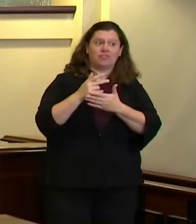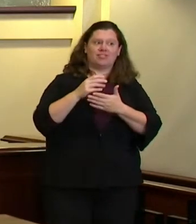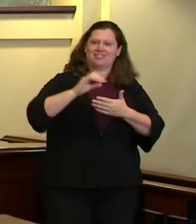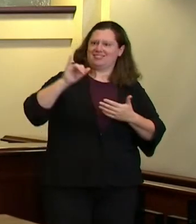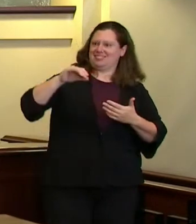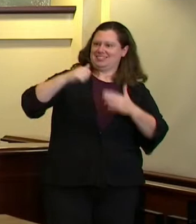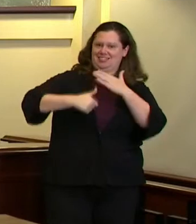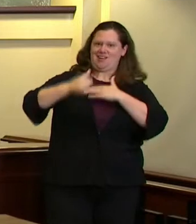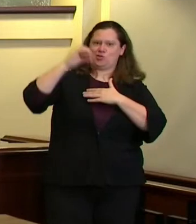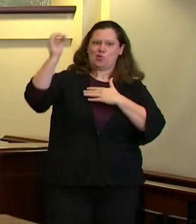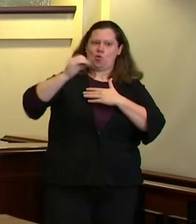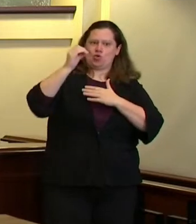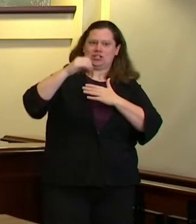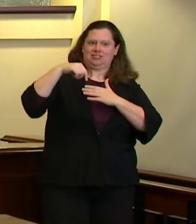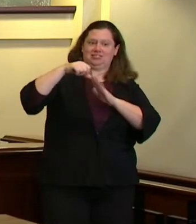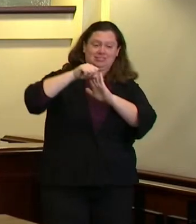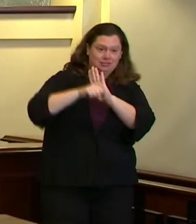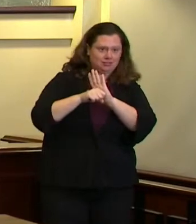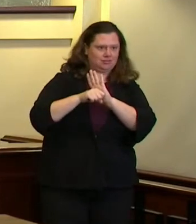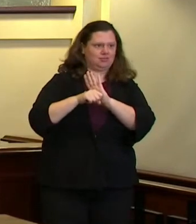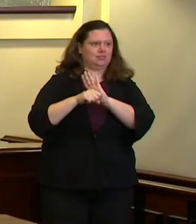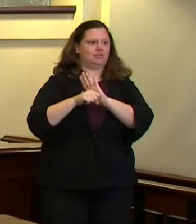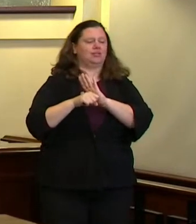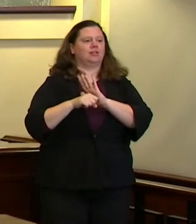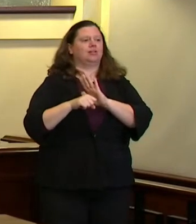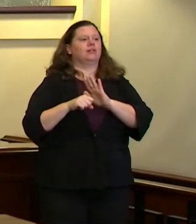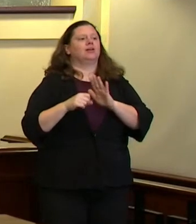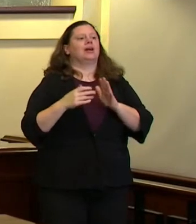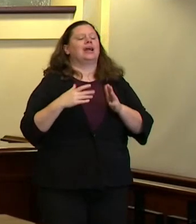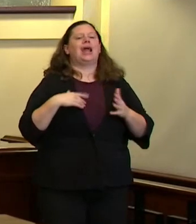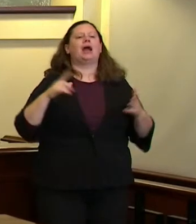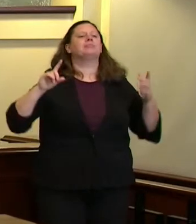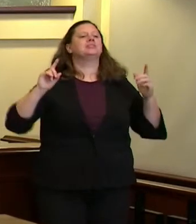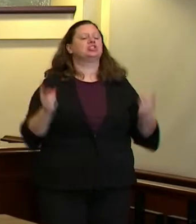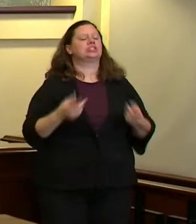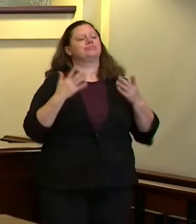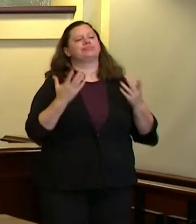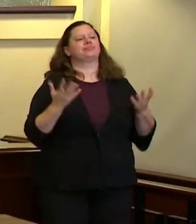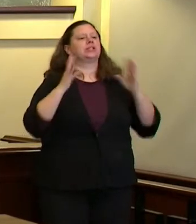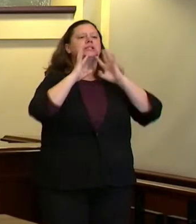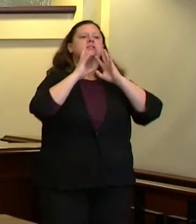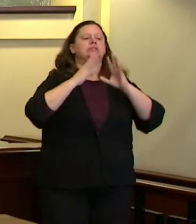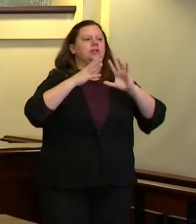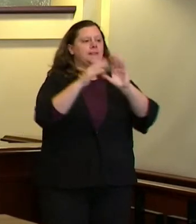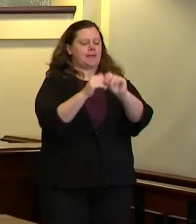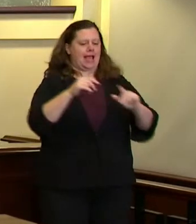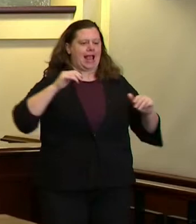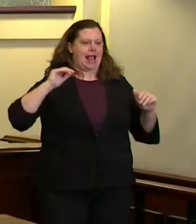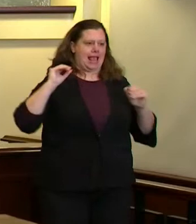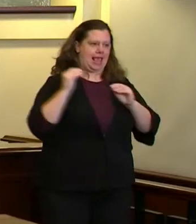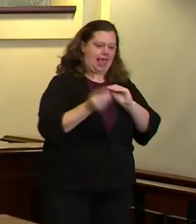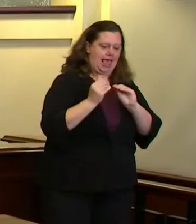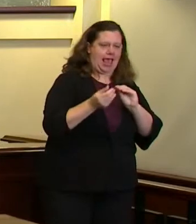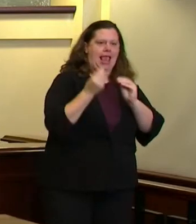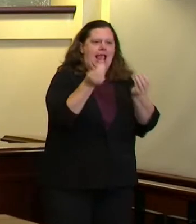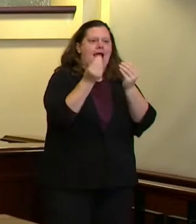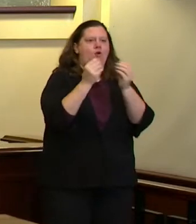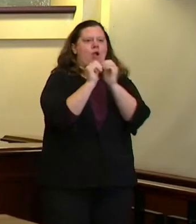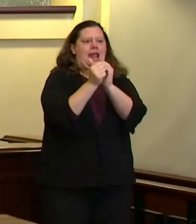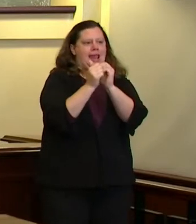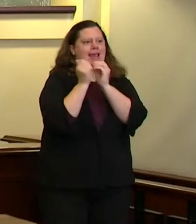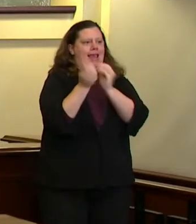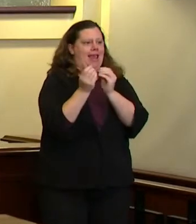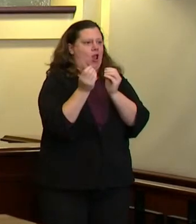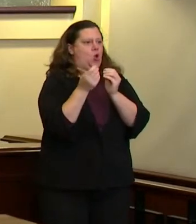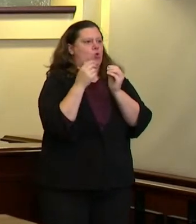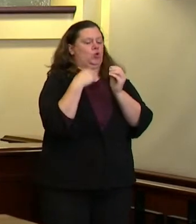follow-ups i'm just saying what would it take for that for those specific units that we